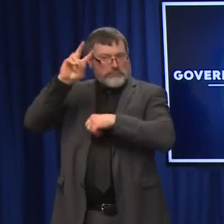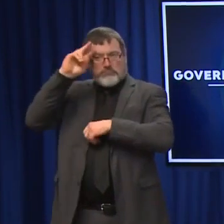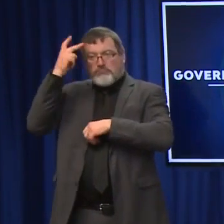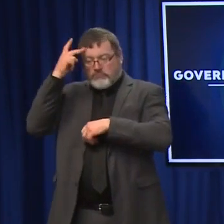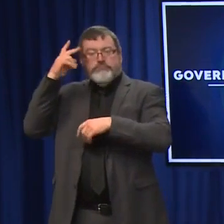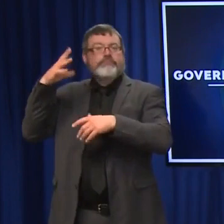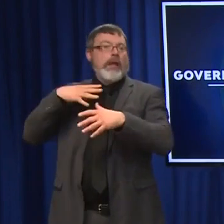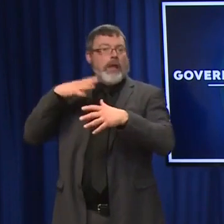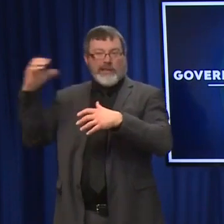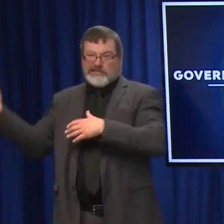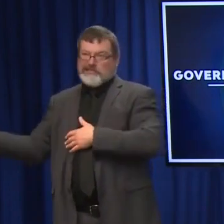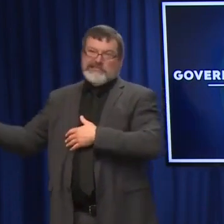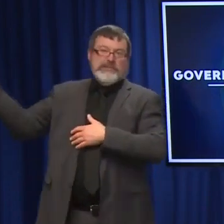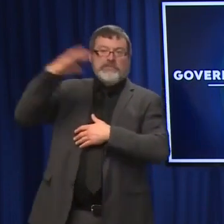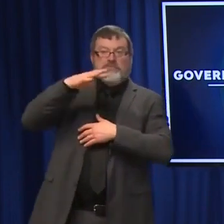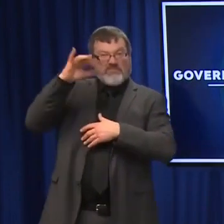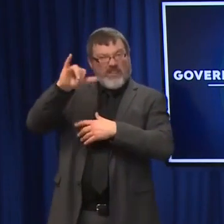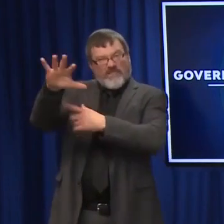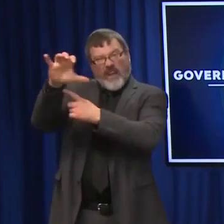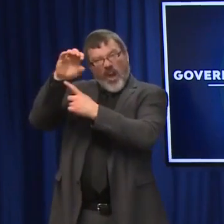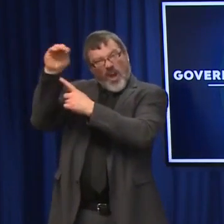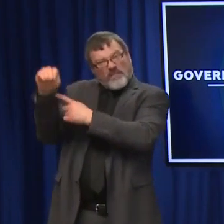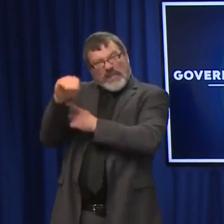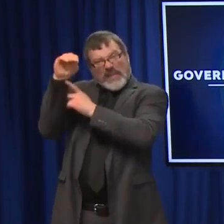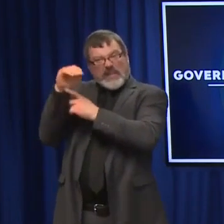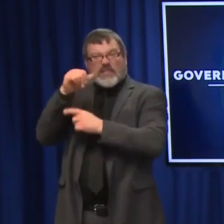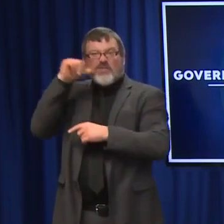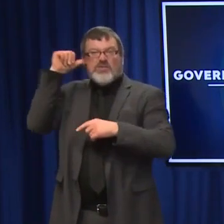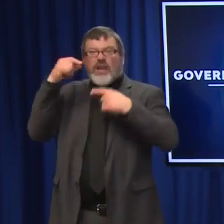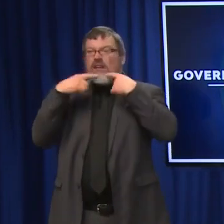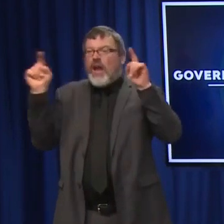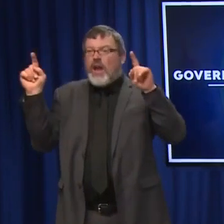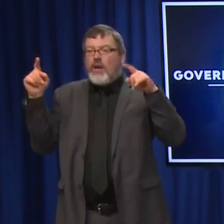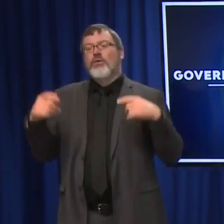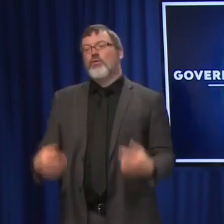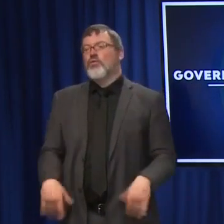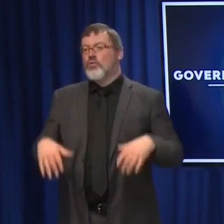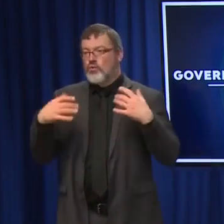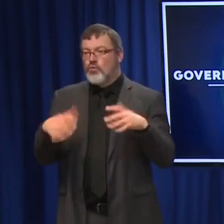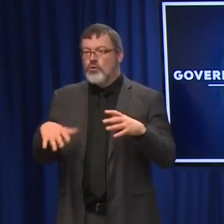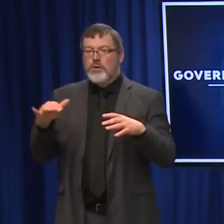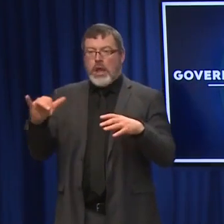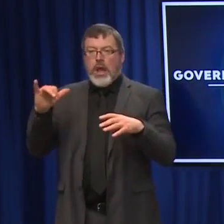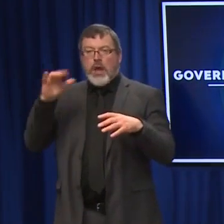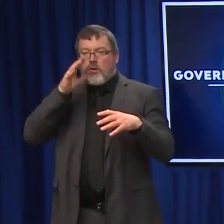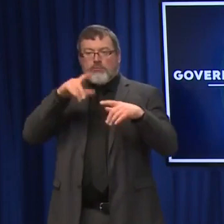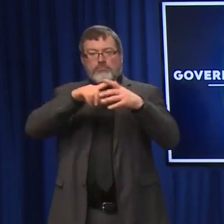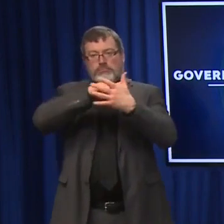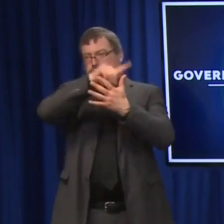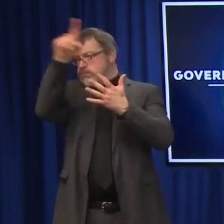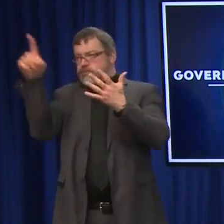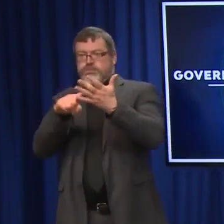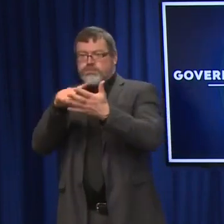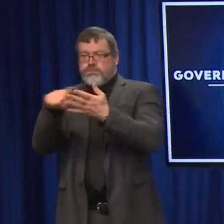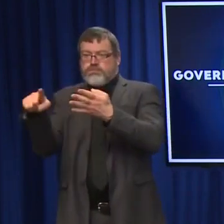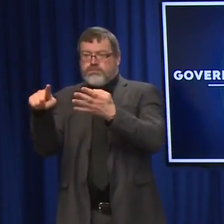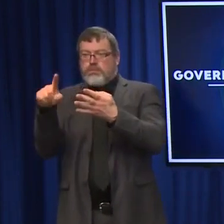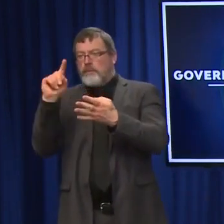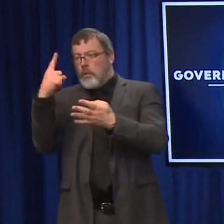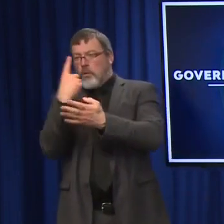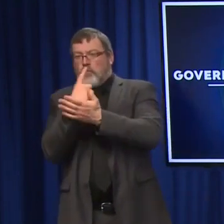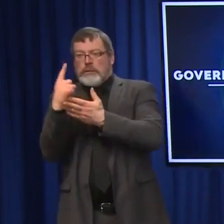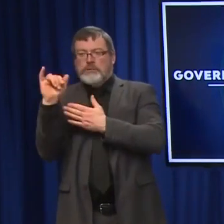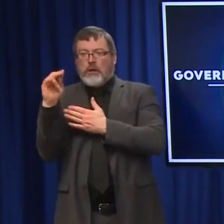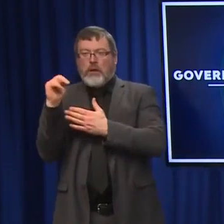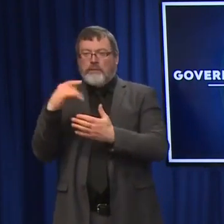million home tests. They're now promoting to be released sometime in January. So, for the other 49 states, who I think,